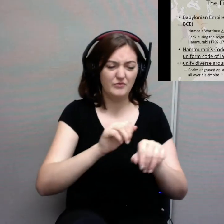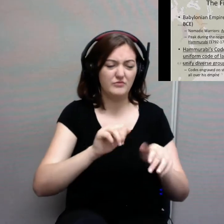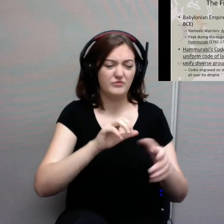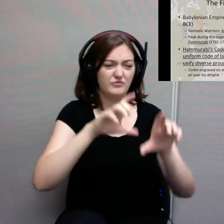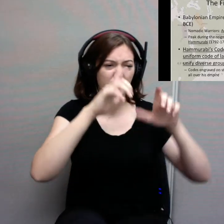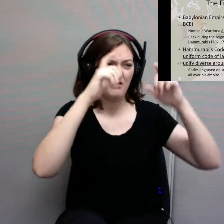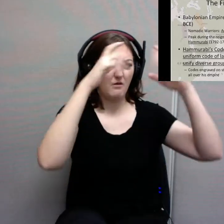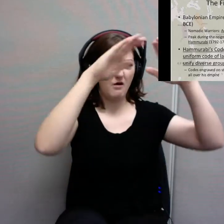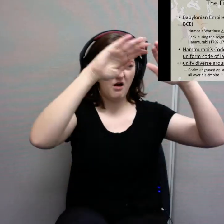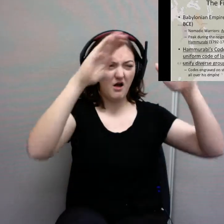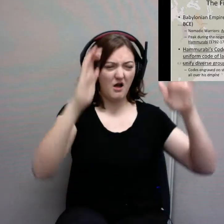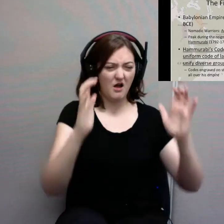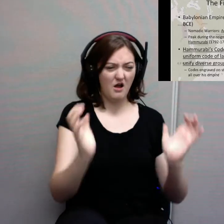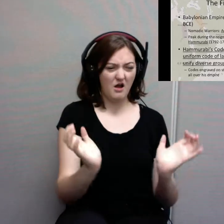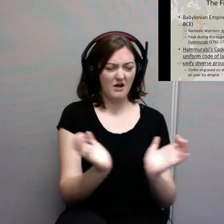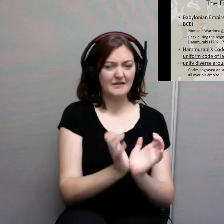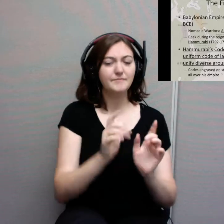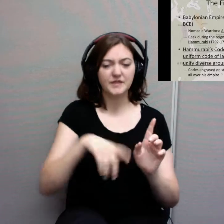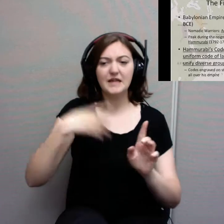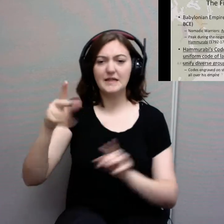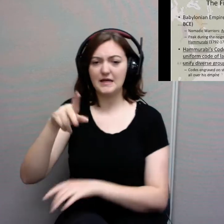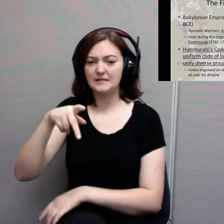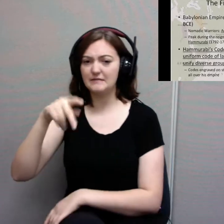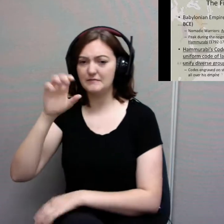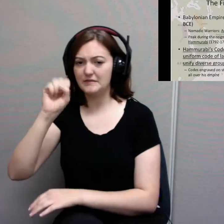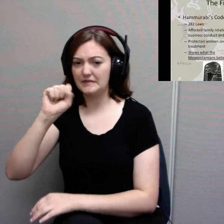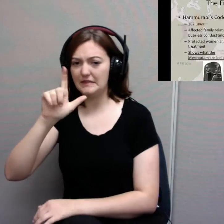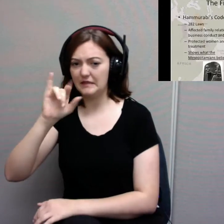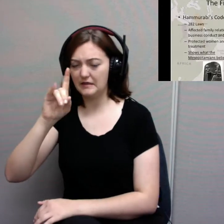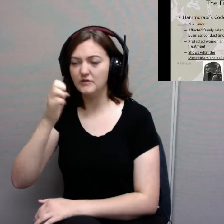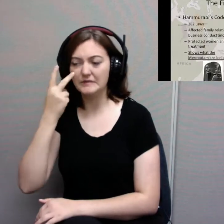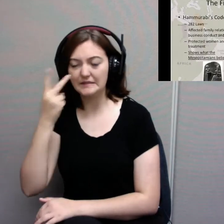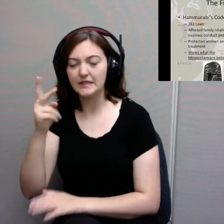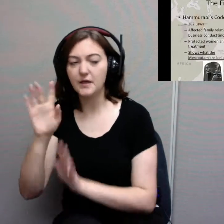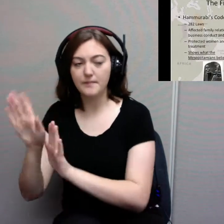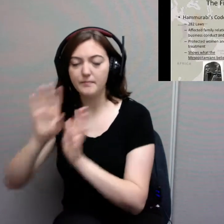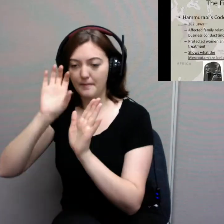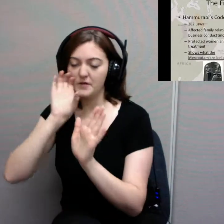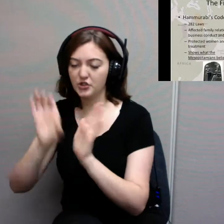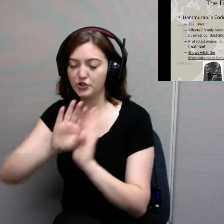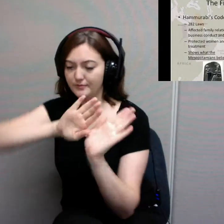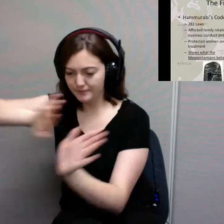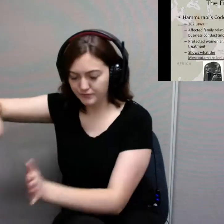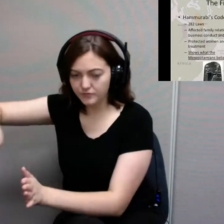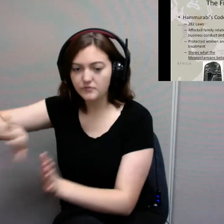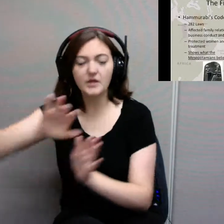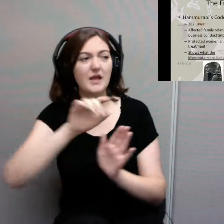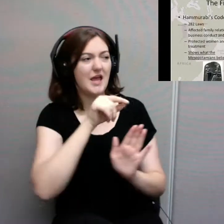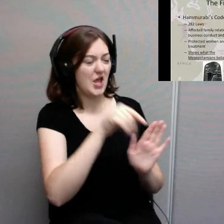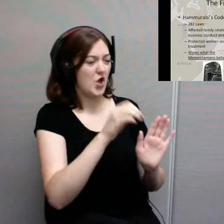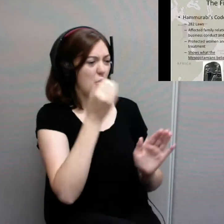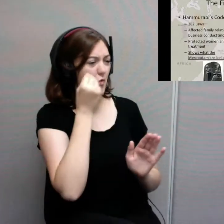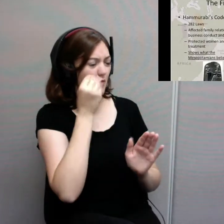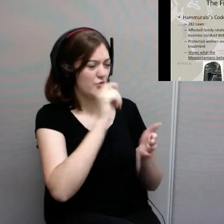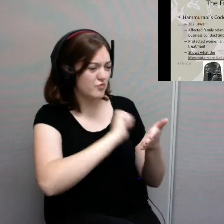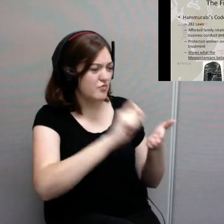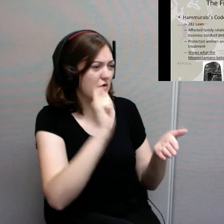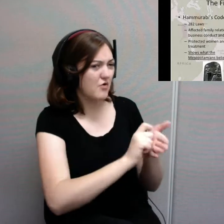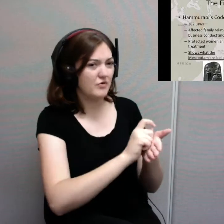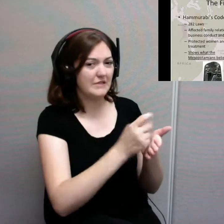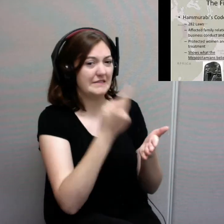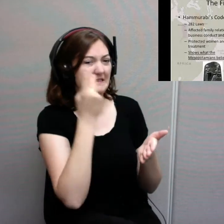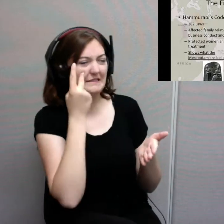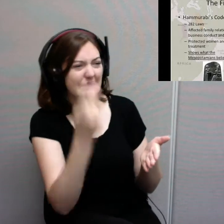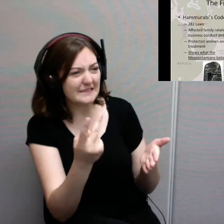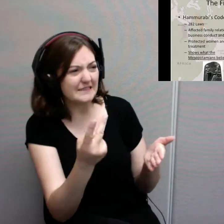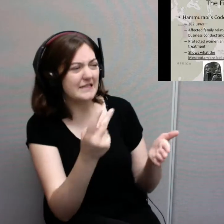his empire so everyone could see them and read them and know them. Now, you can see one of these obelisks on the